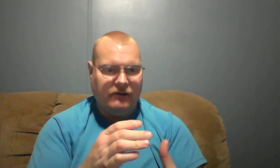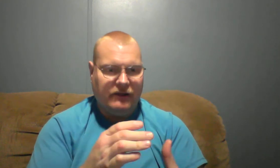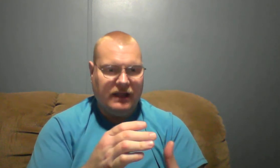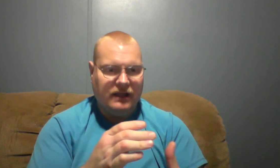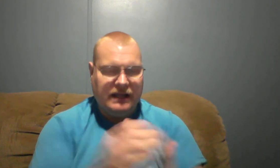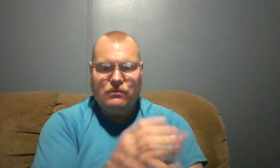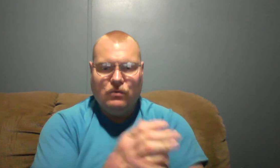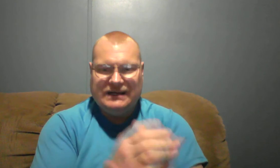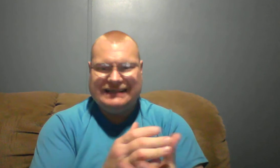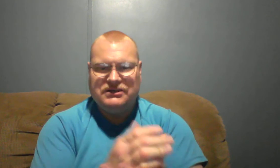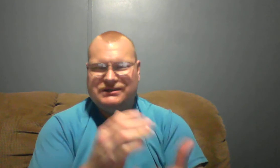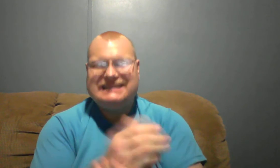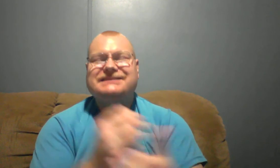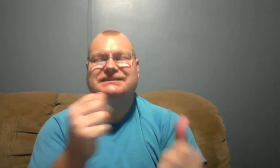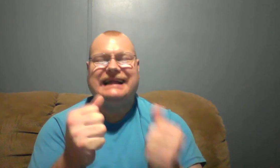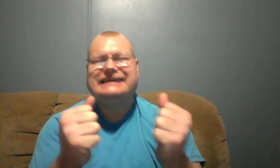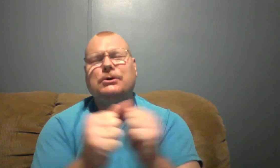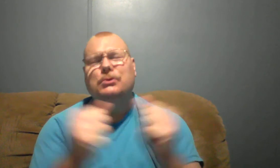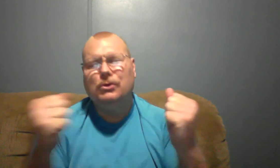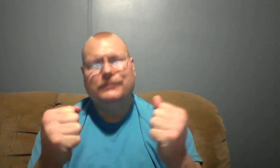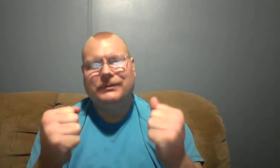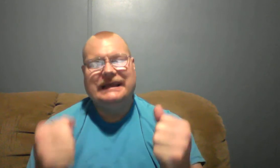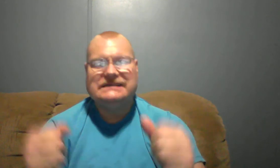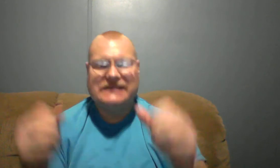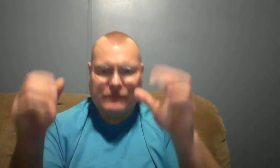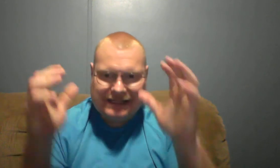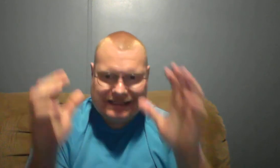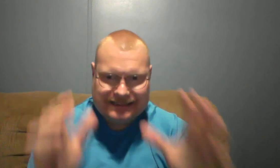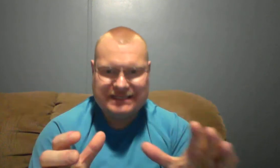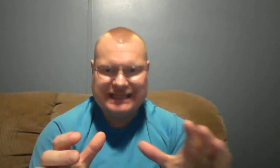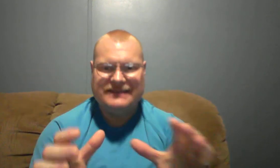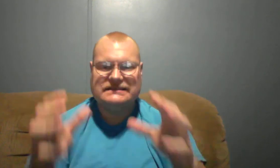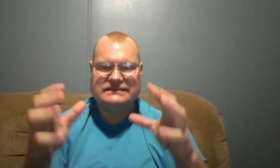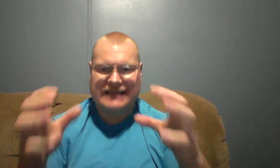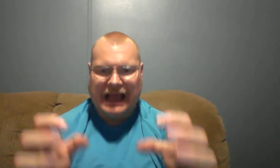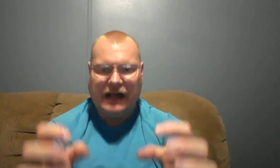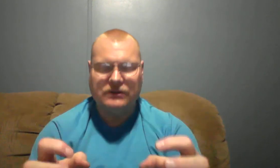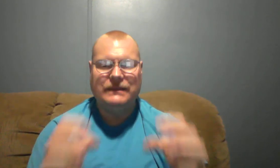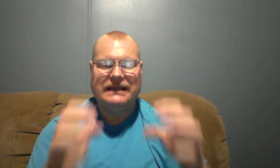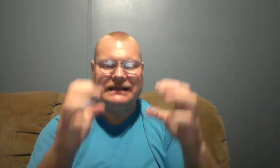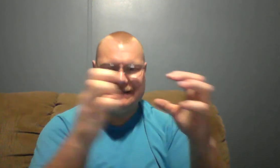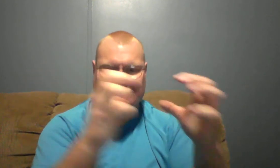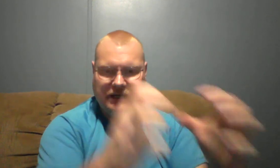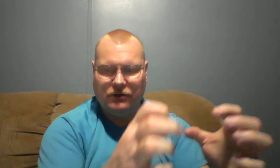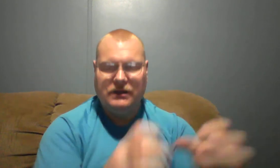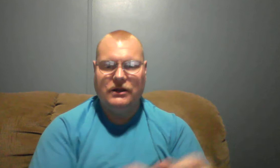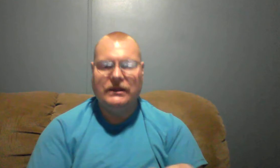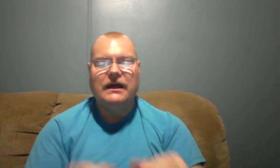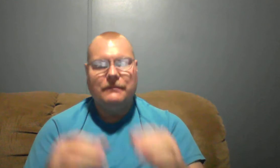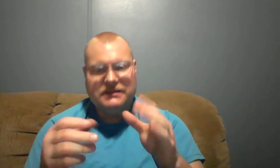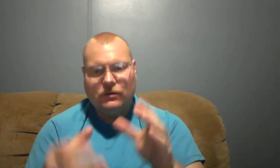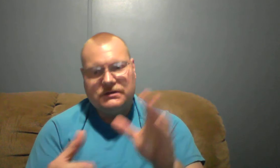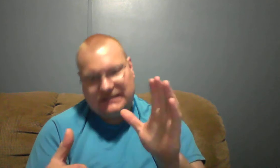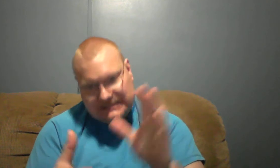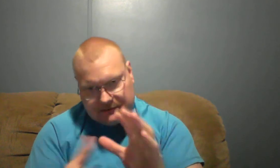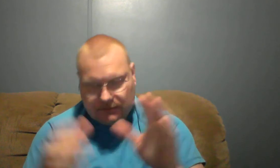and you want you're just like oh Lord please let me just get this out let me you know do that but the Lord says no